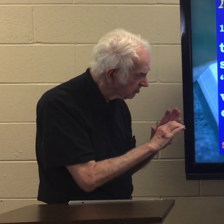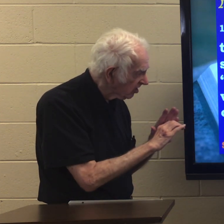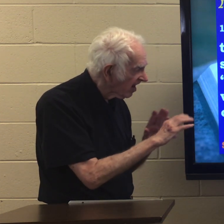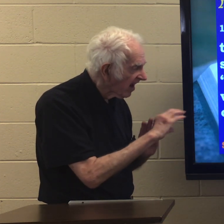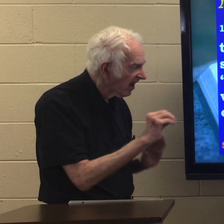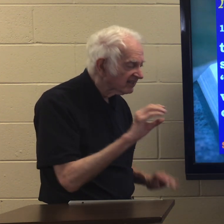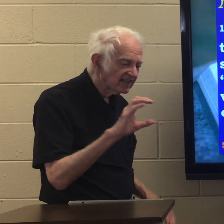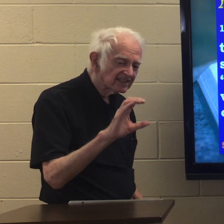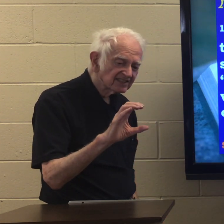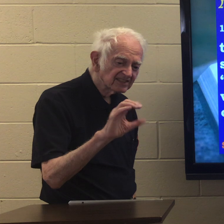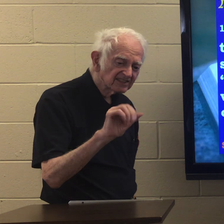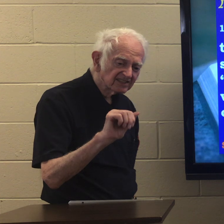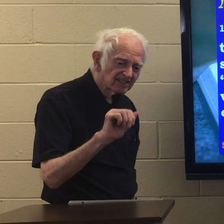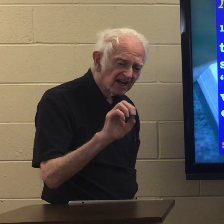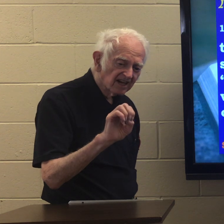and Caesar's name.